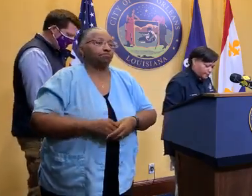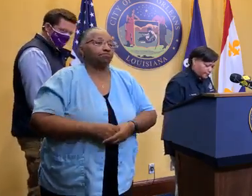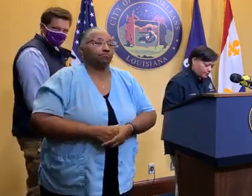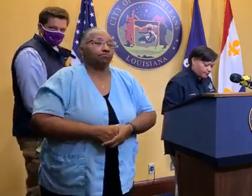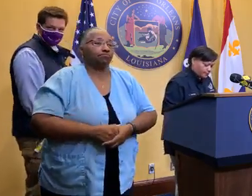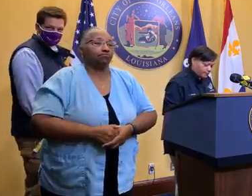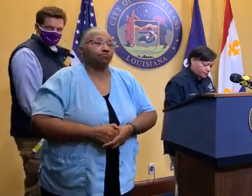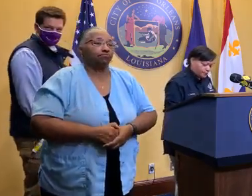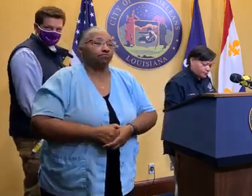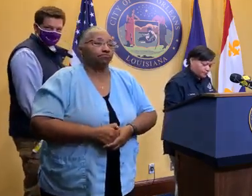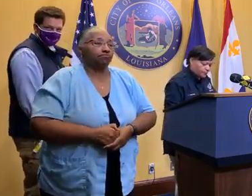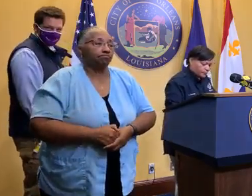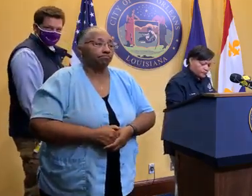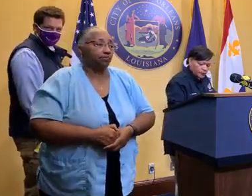Thank you. You